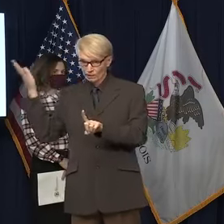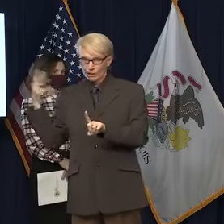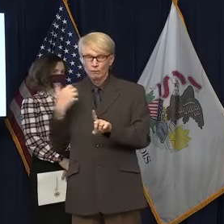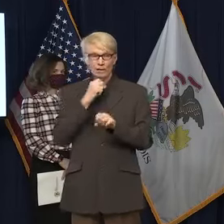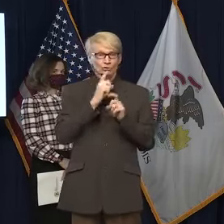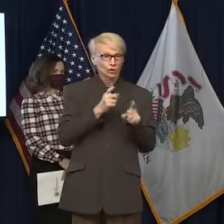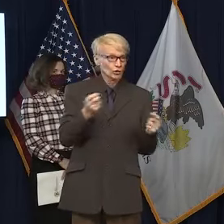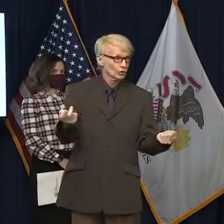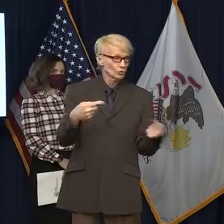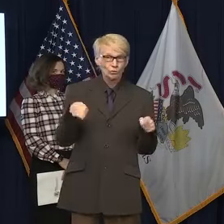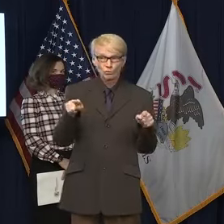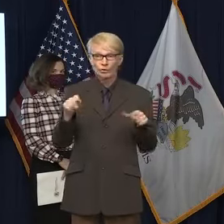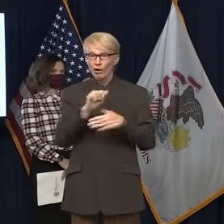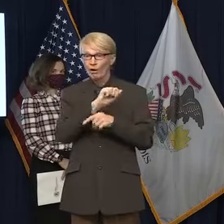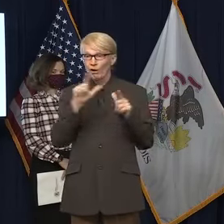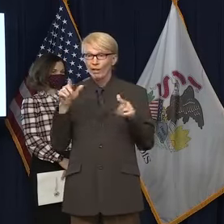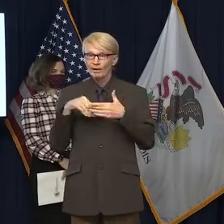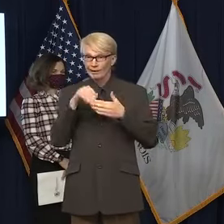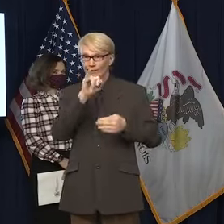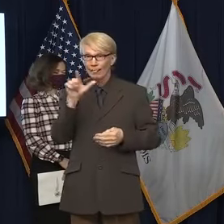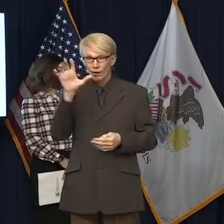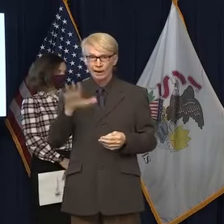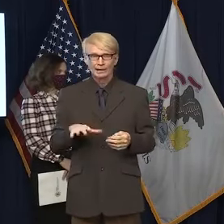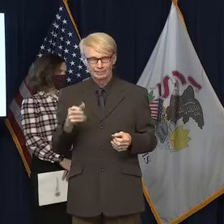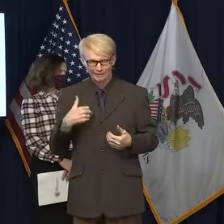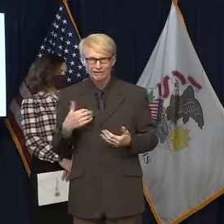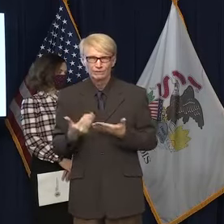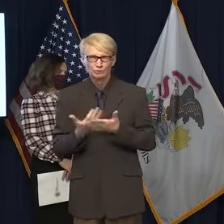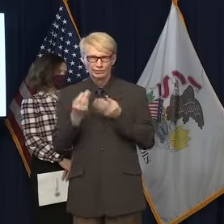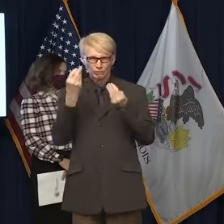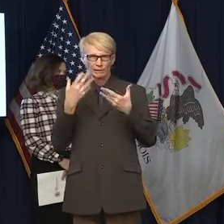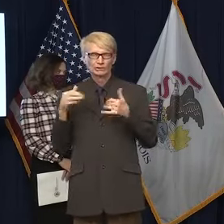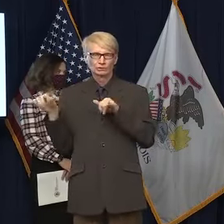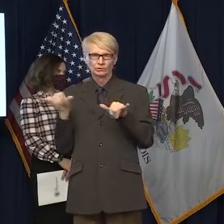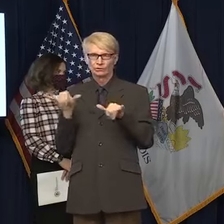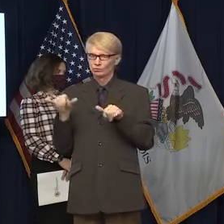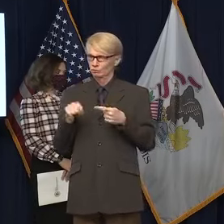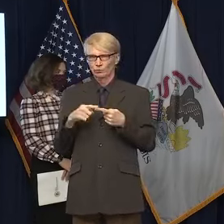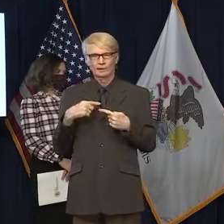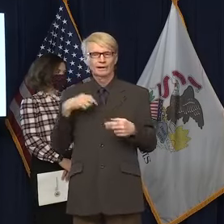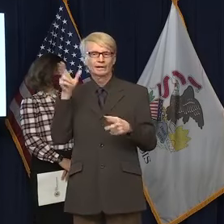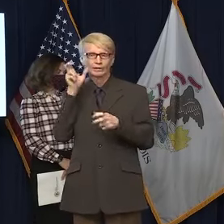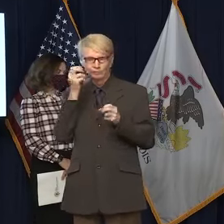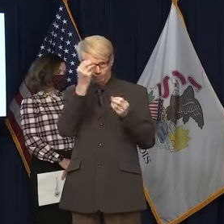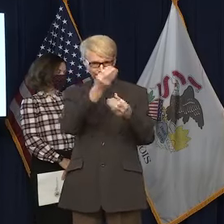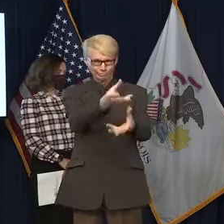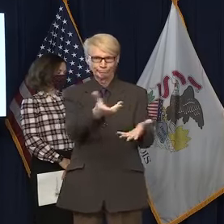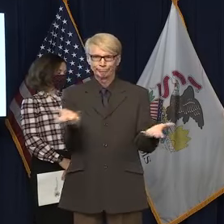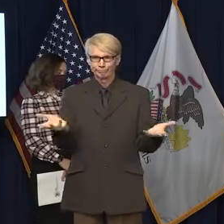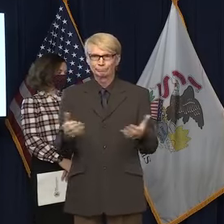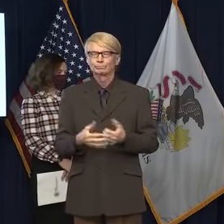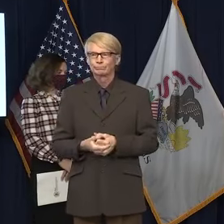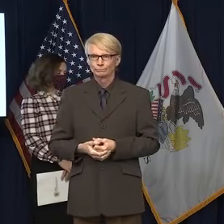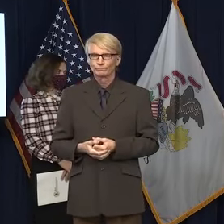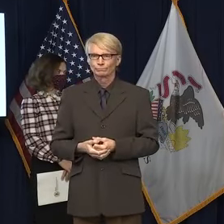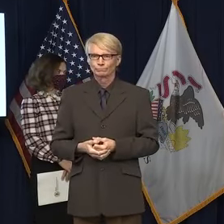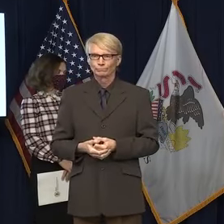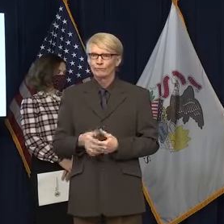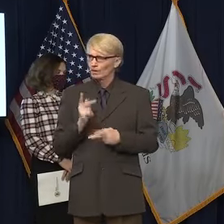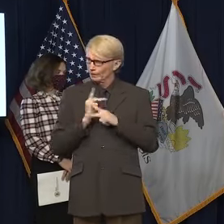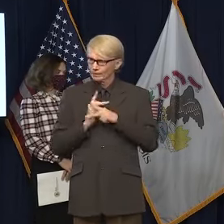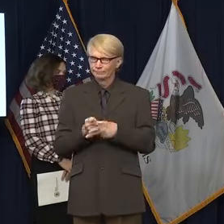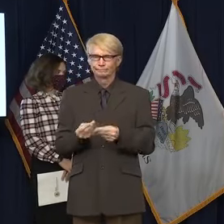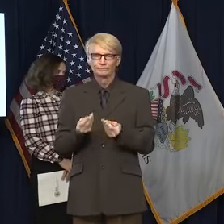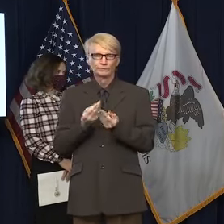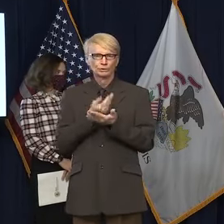Illinoisans had the most up-to-date information on this rollout as soon as I do. I will continue to update you